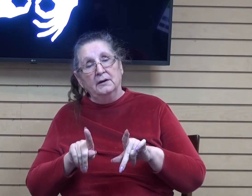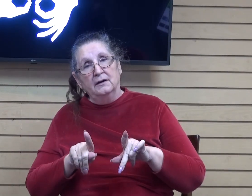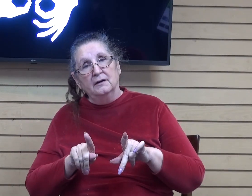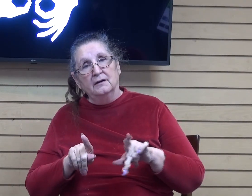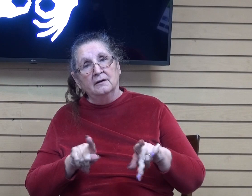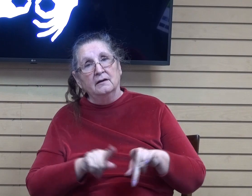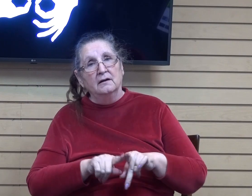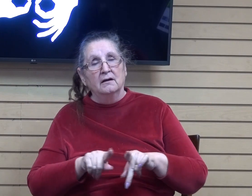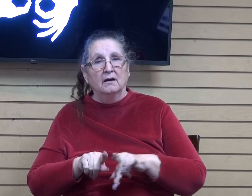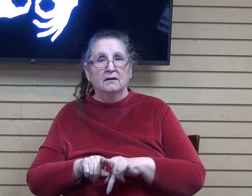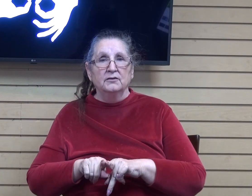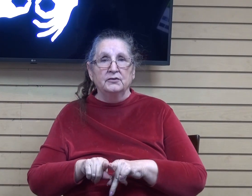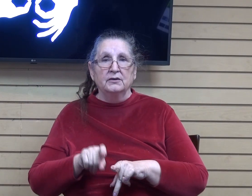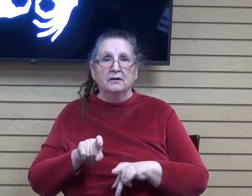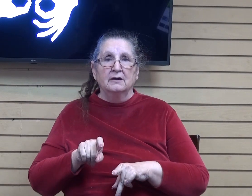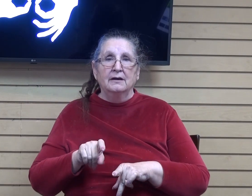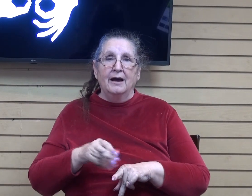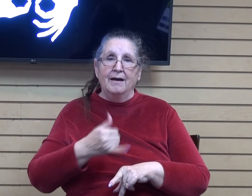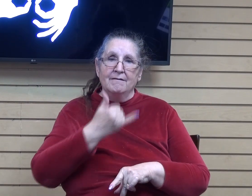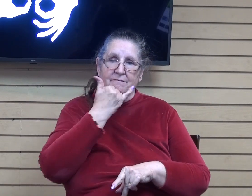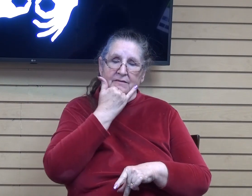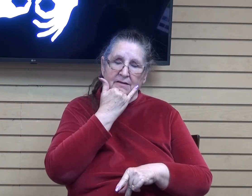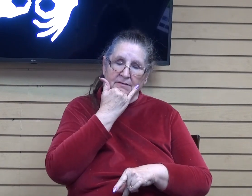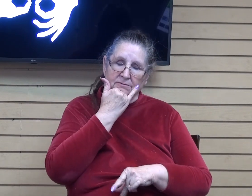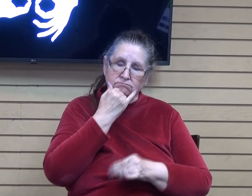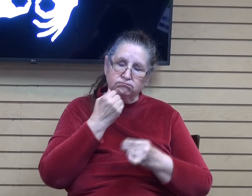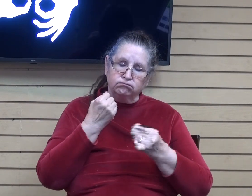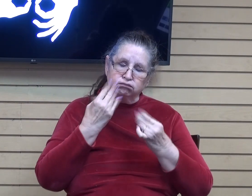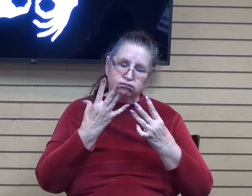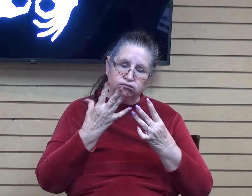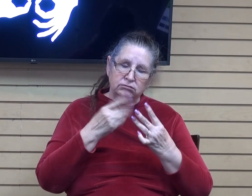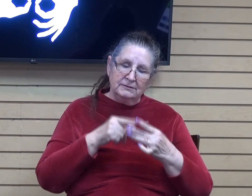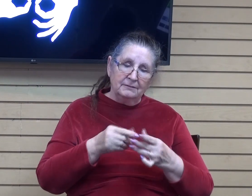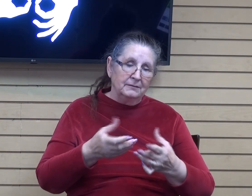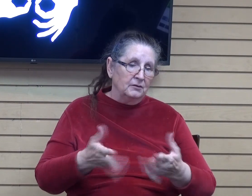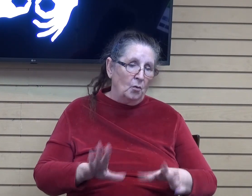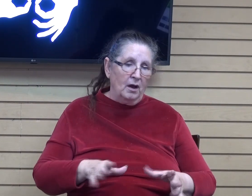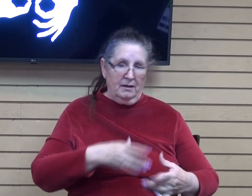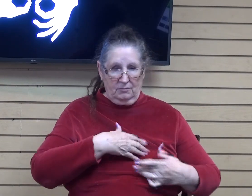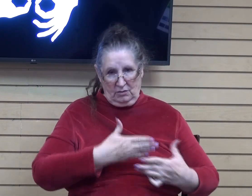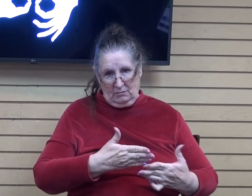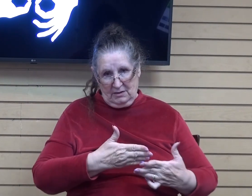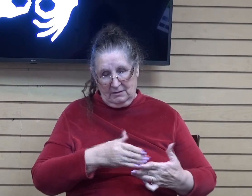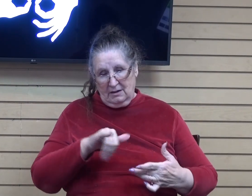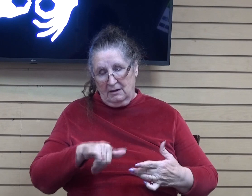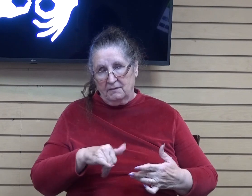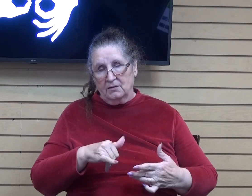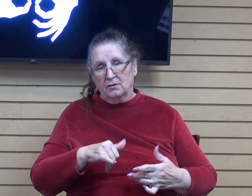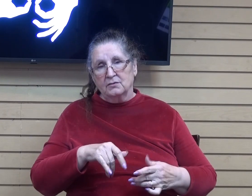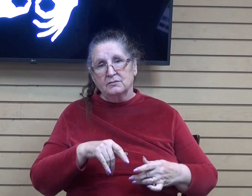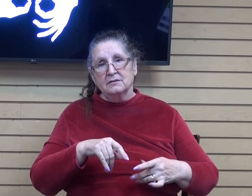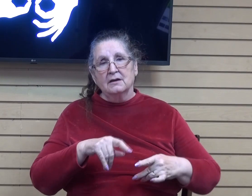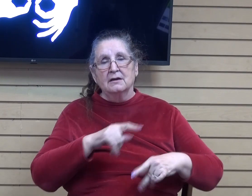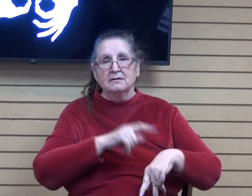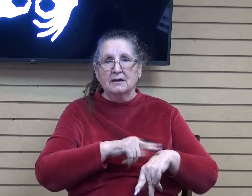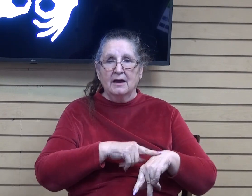but i have failed more times than i would like to admit and in those times i have expressed